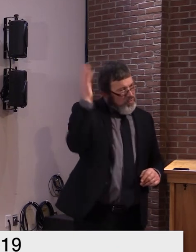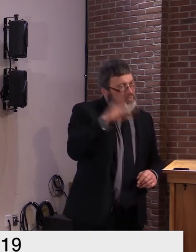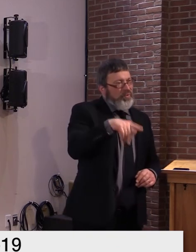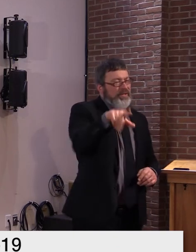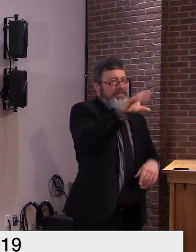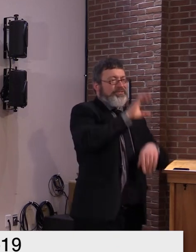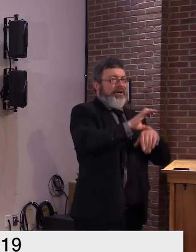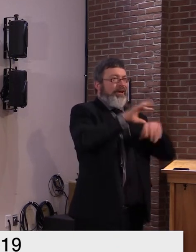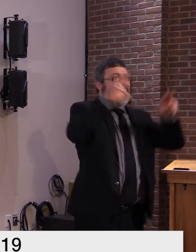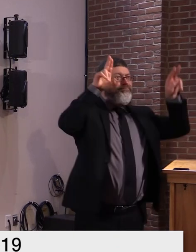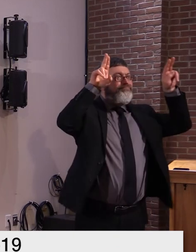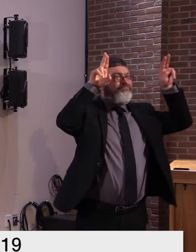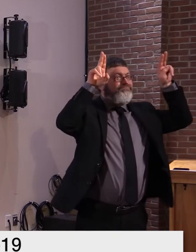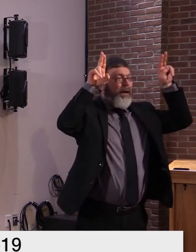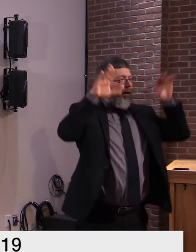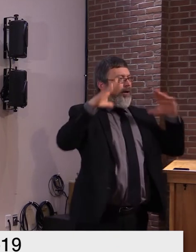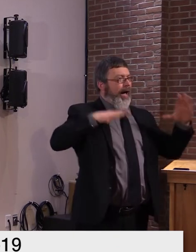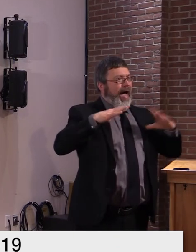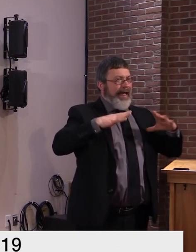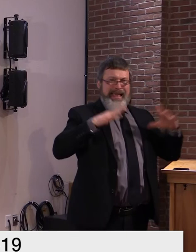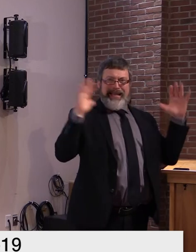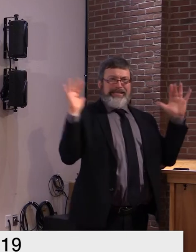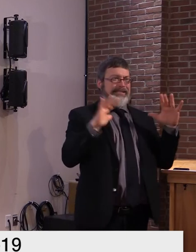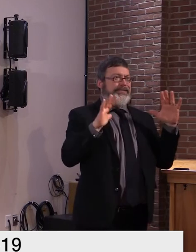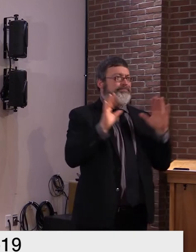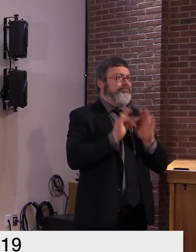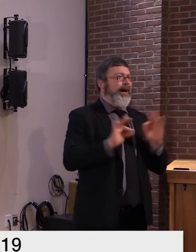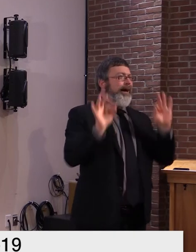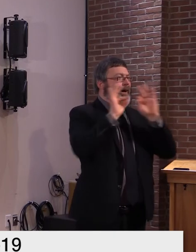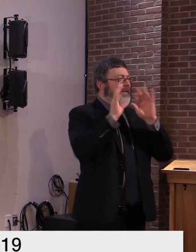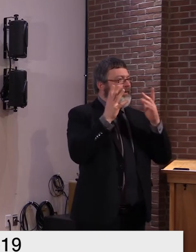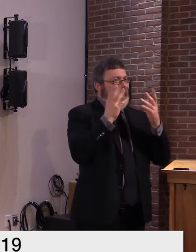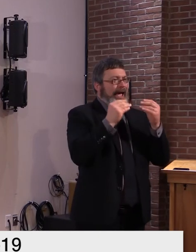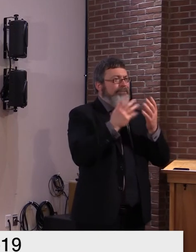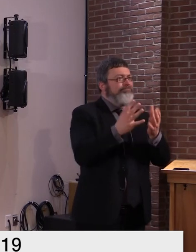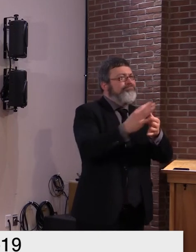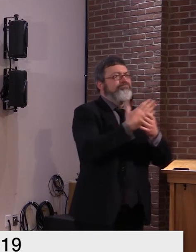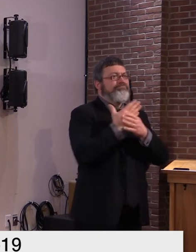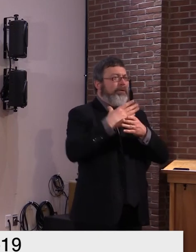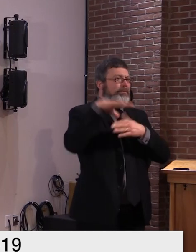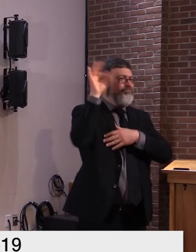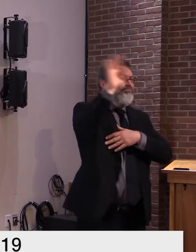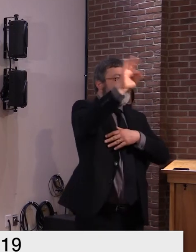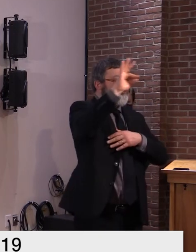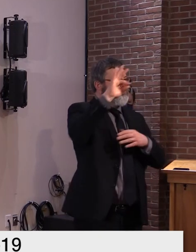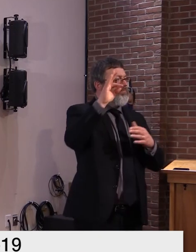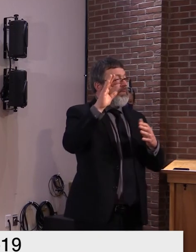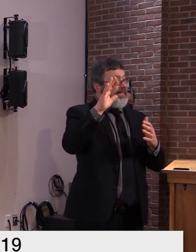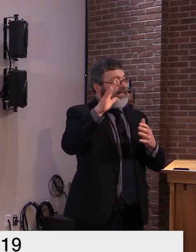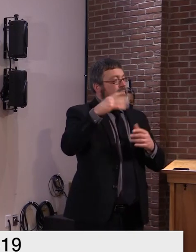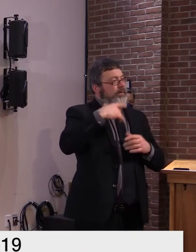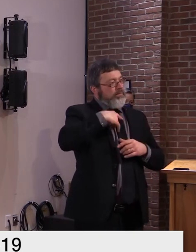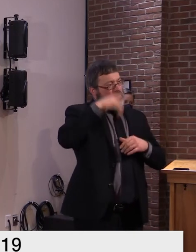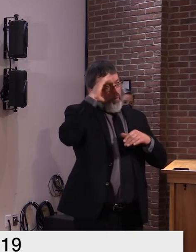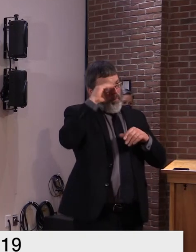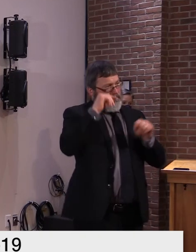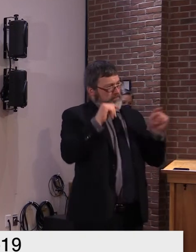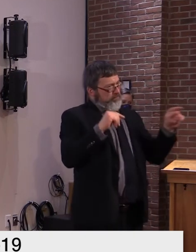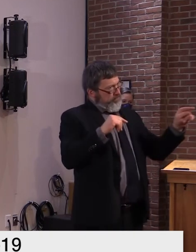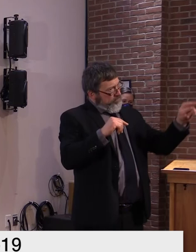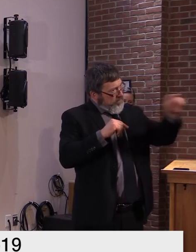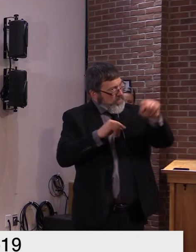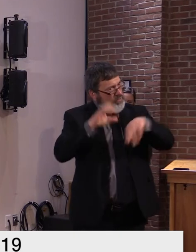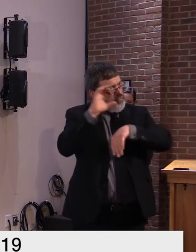that. So we understand the need. But hopefully they can get creative and do it in a safe way so they can